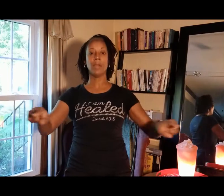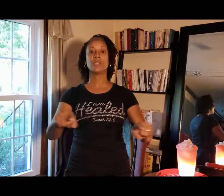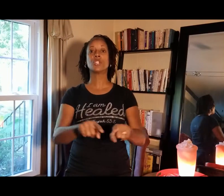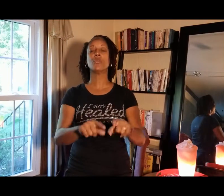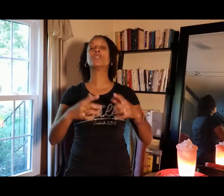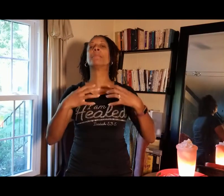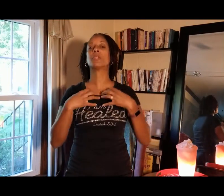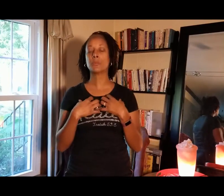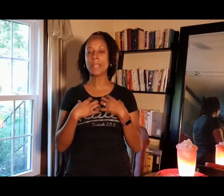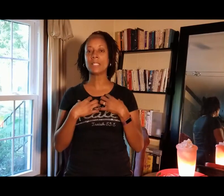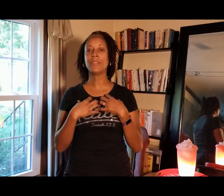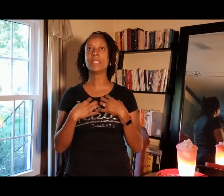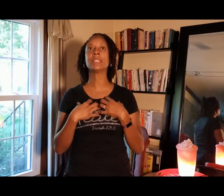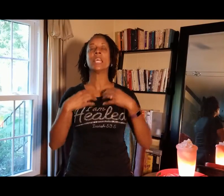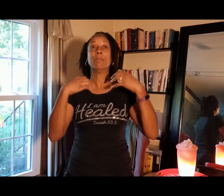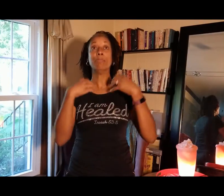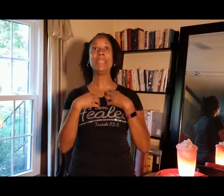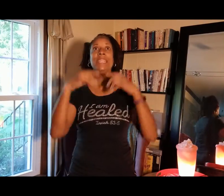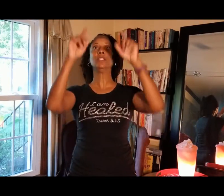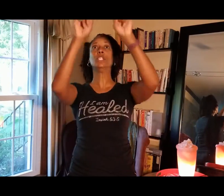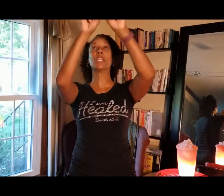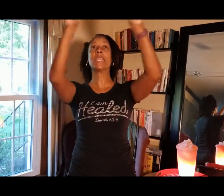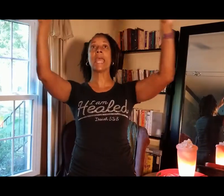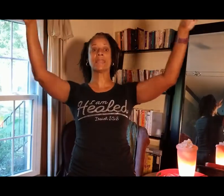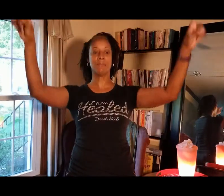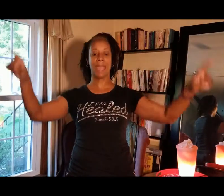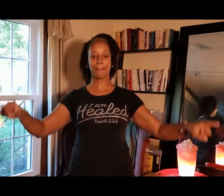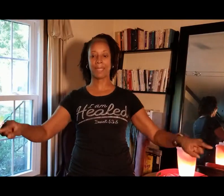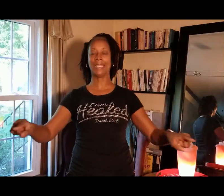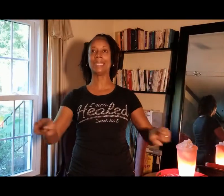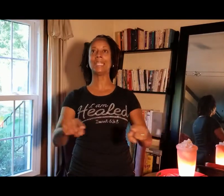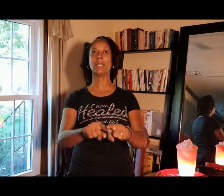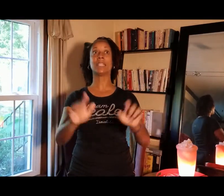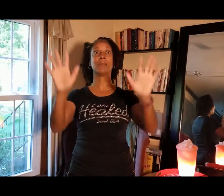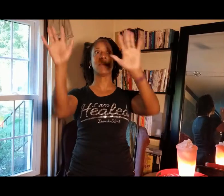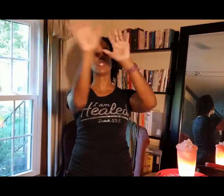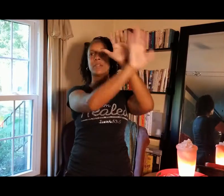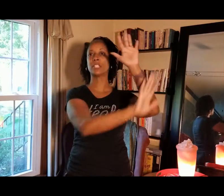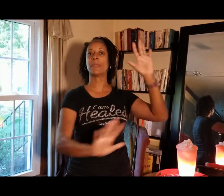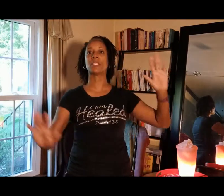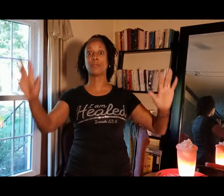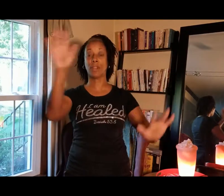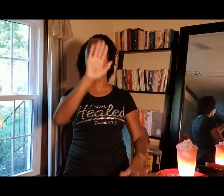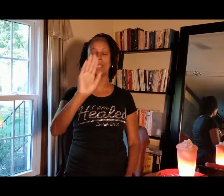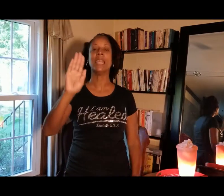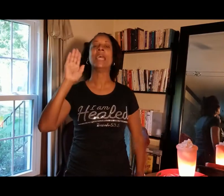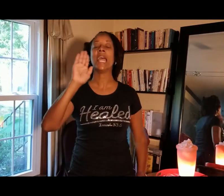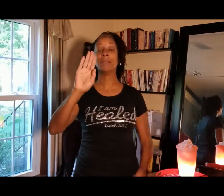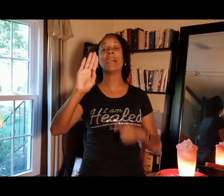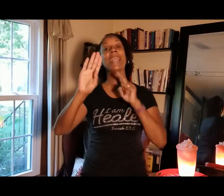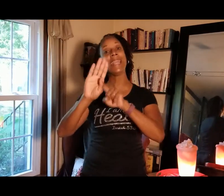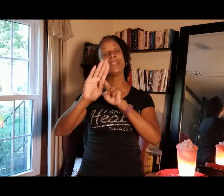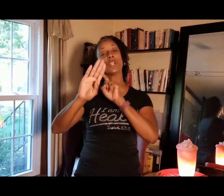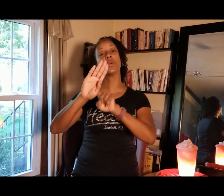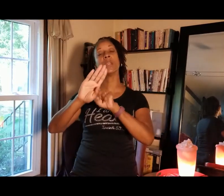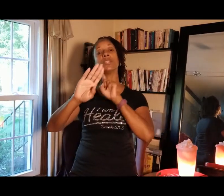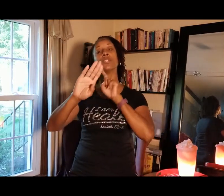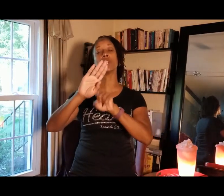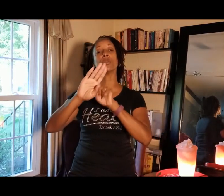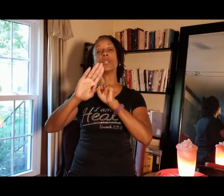So the perspective is me looking at the map in the imaginary space in front of me. And my hands are going to show the